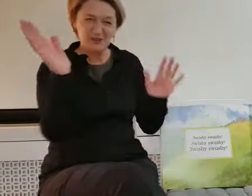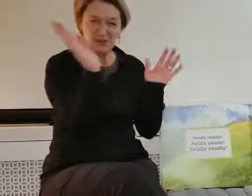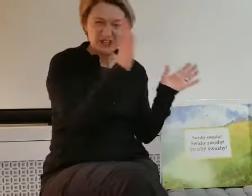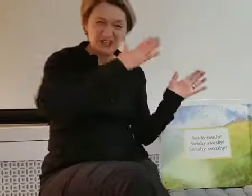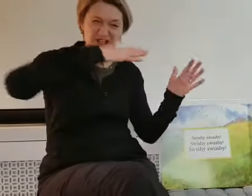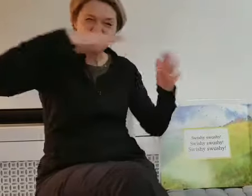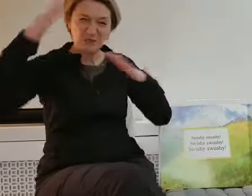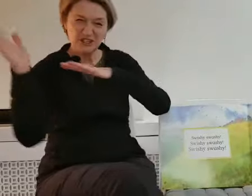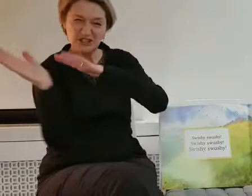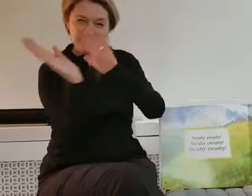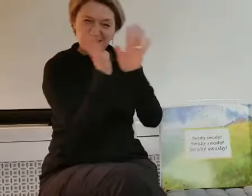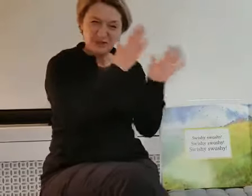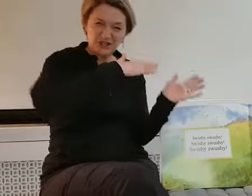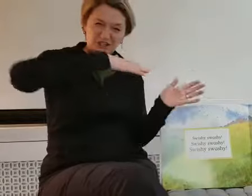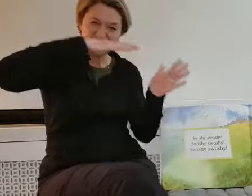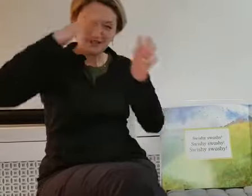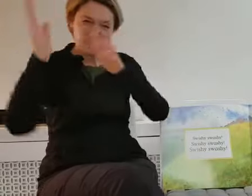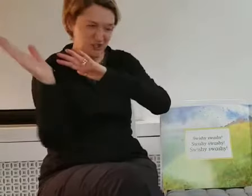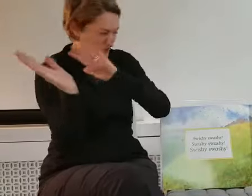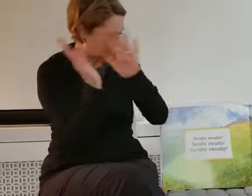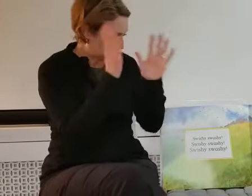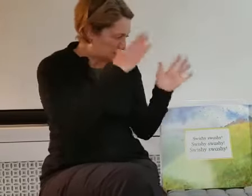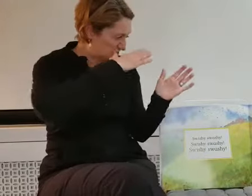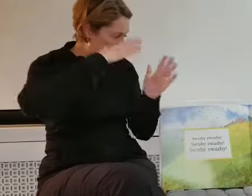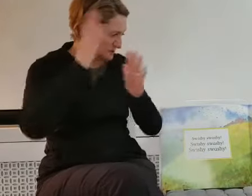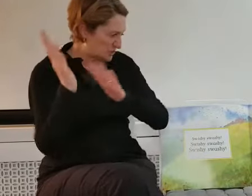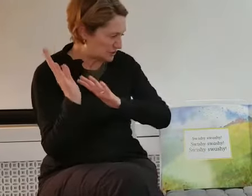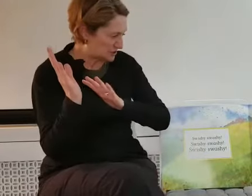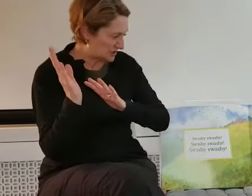Swishy, swishy, swishy, swishy, swishy.